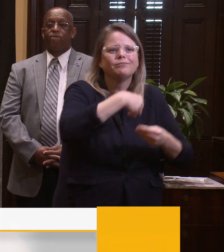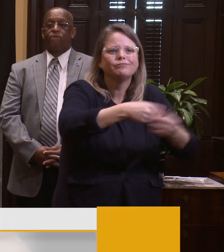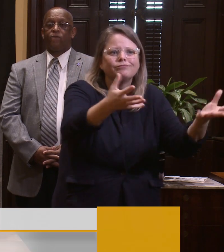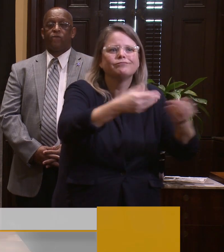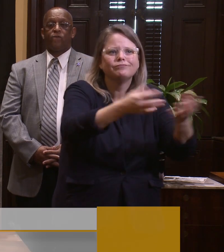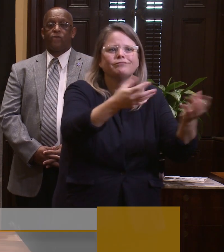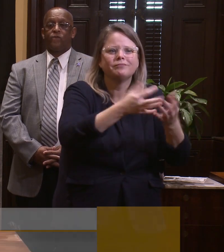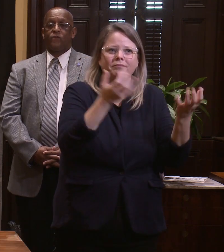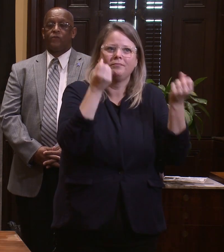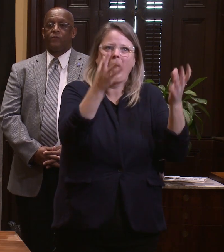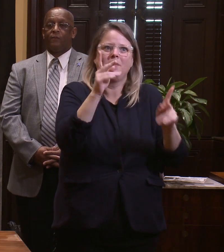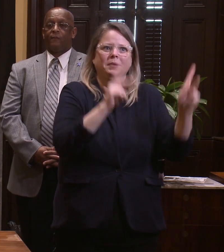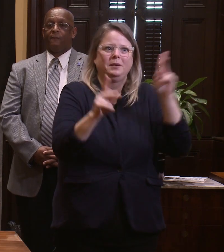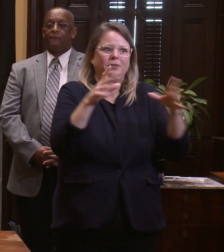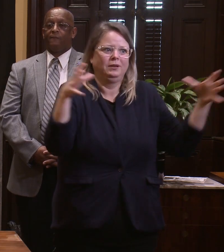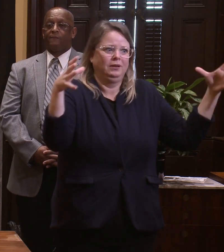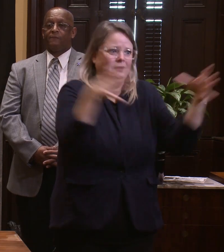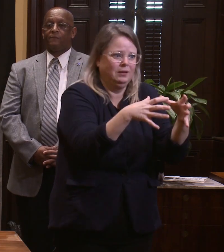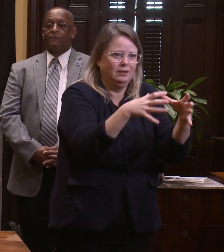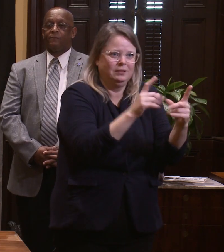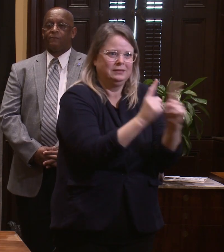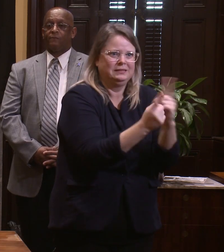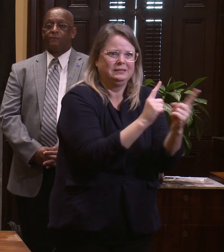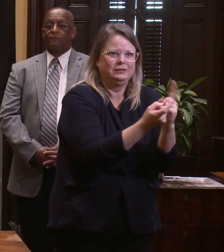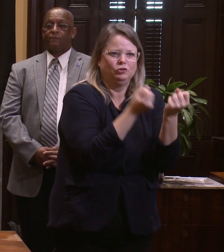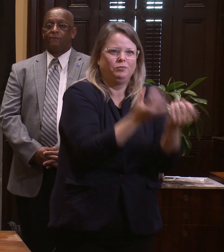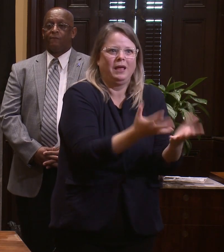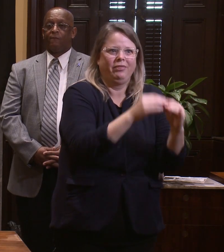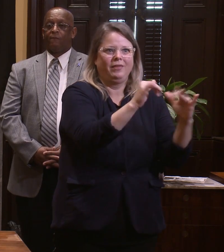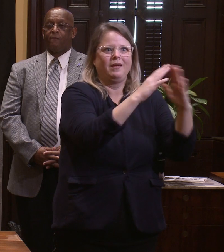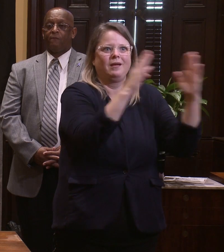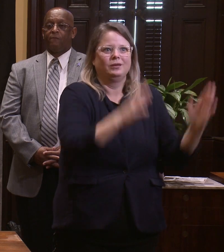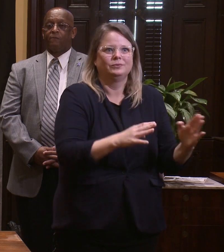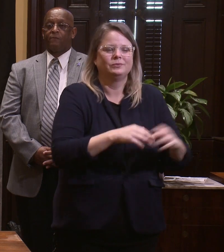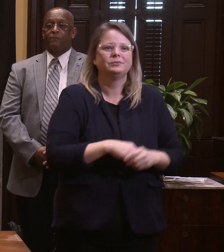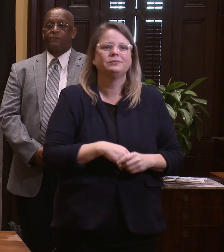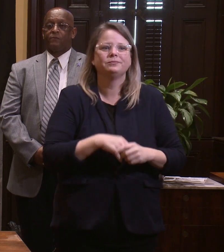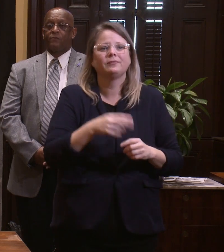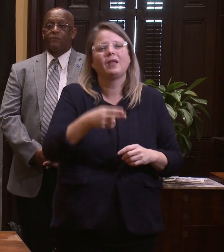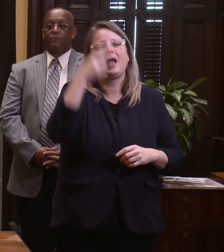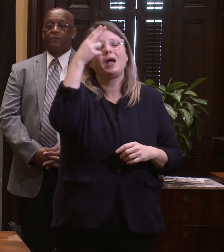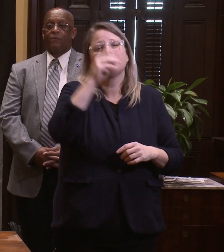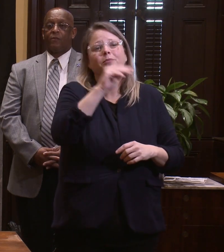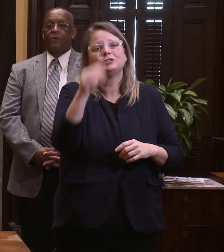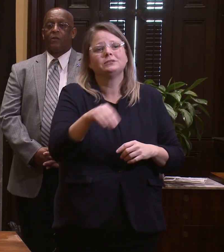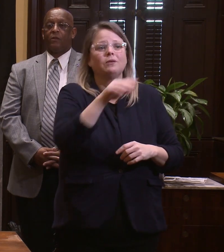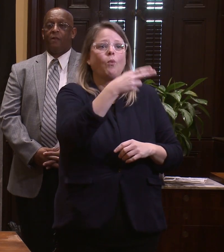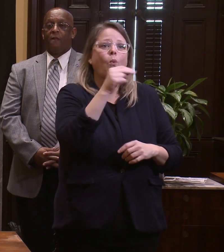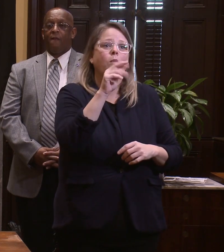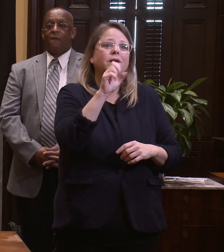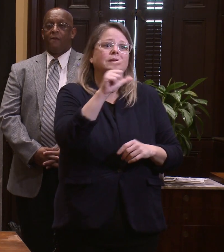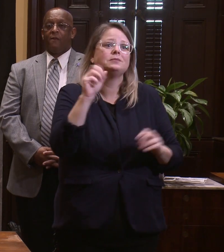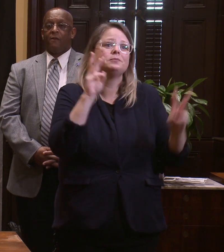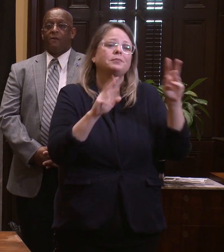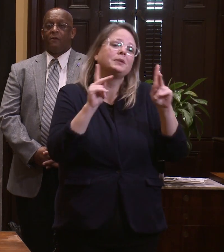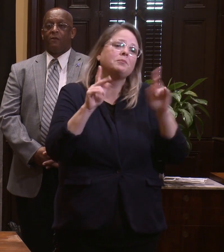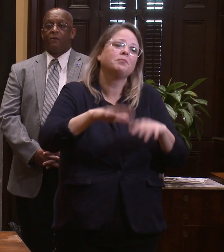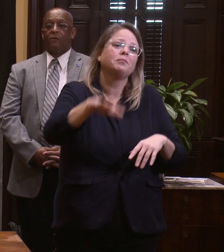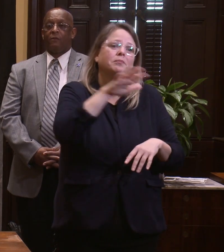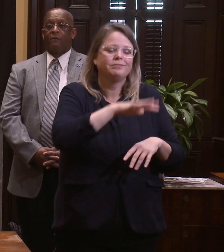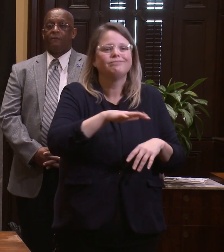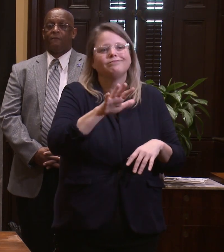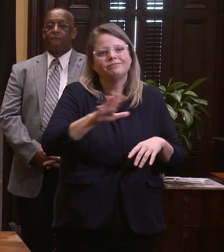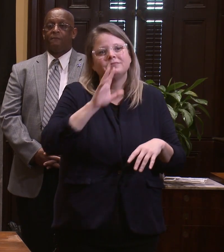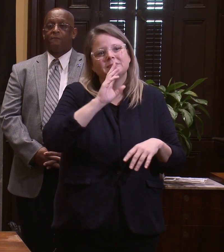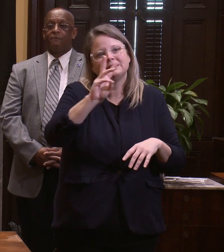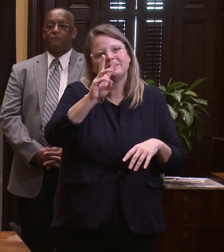30% of those individuals are over the age of 62 and have underlying health conditions. Over the